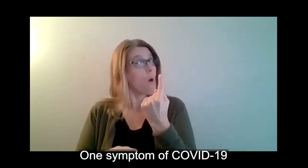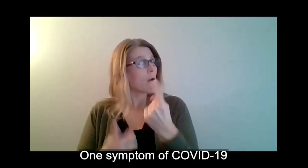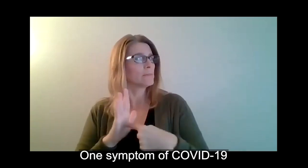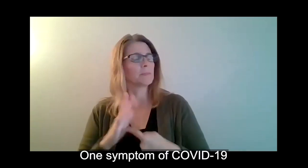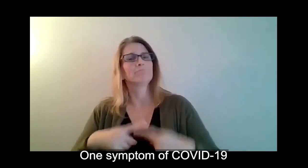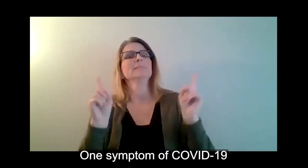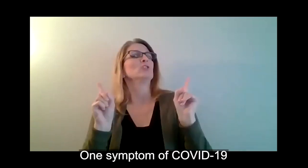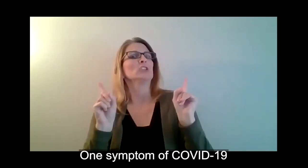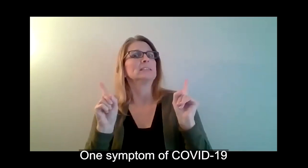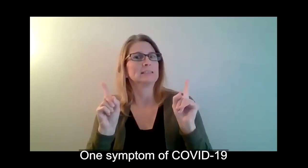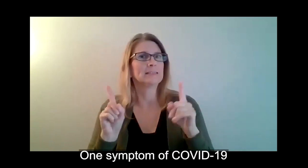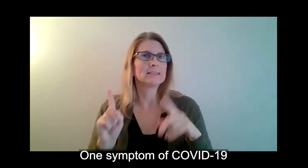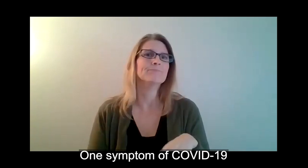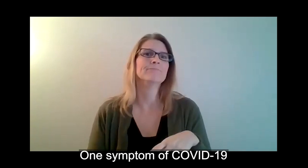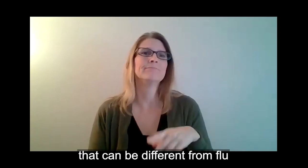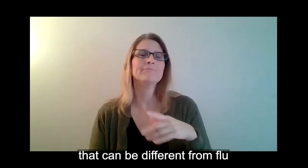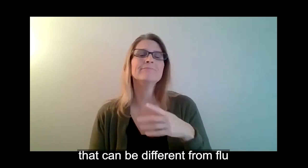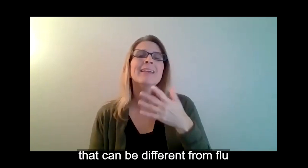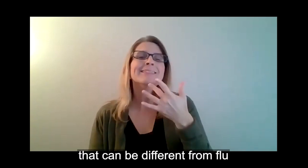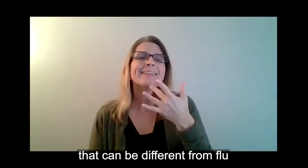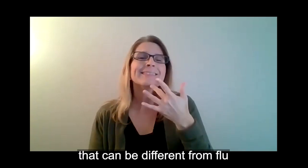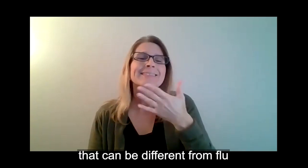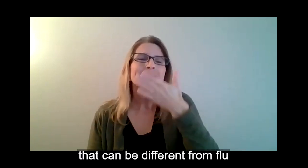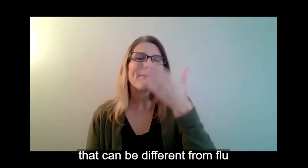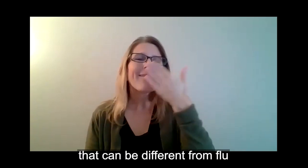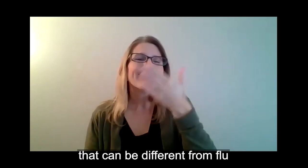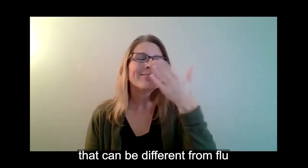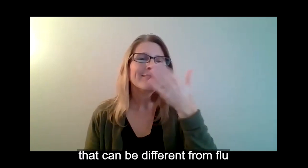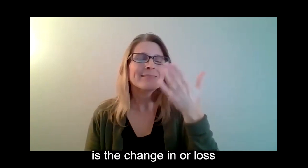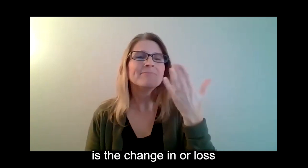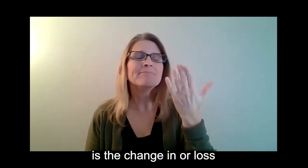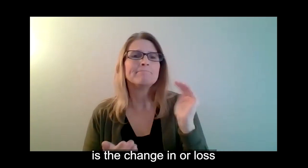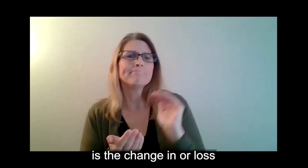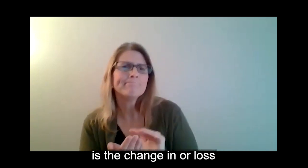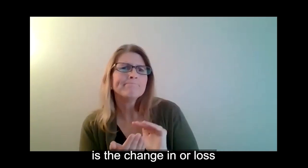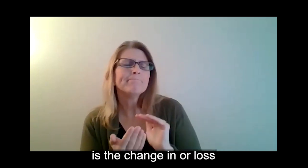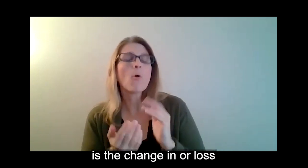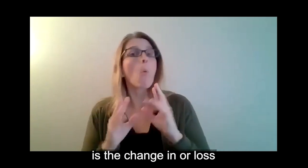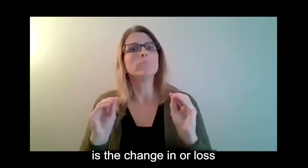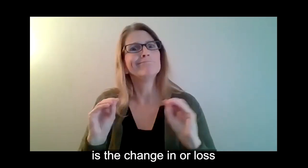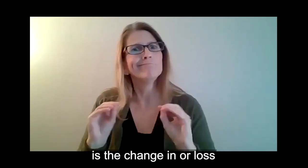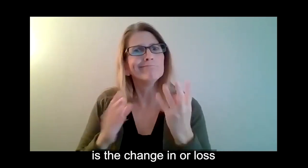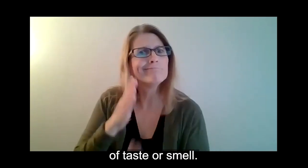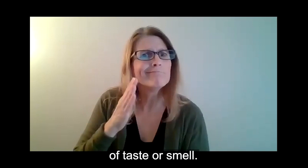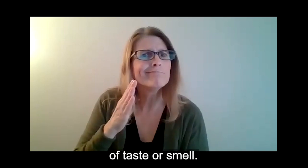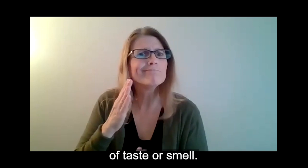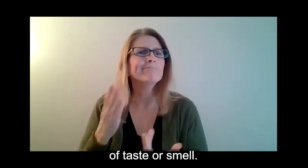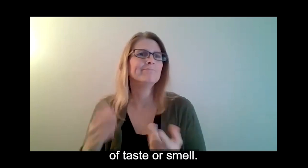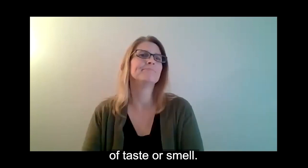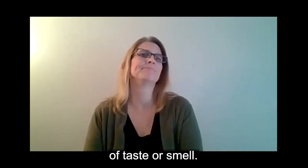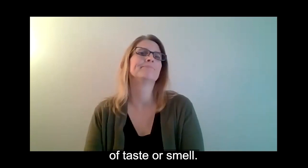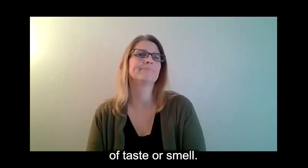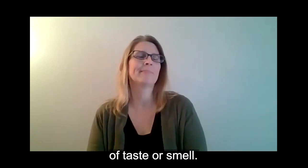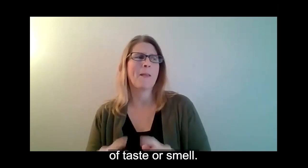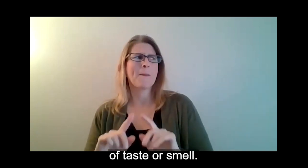One symptom of COVID-19 that can be different from the flu is the change and loss of taste